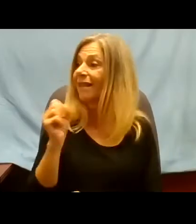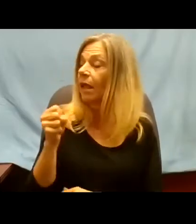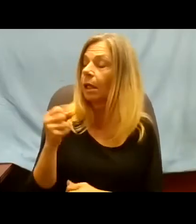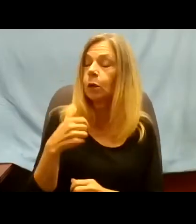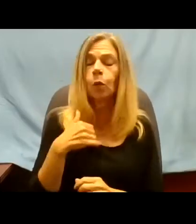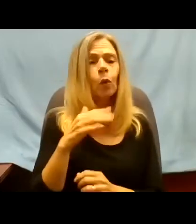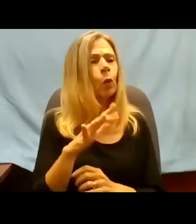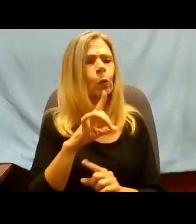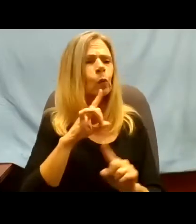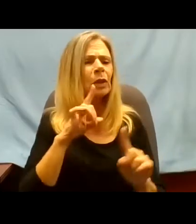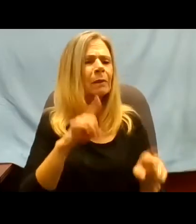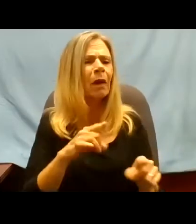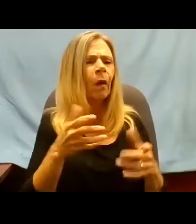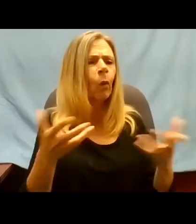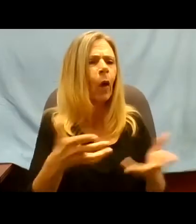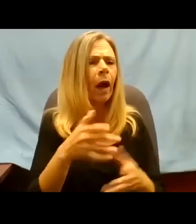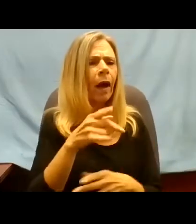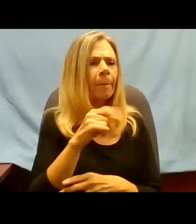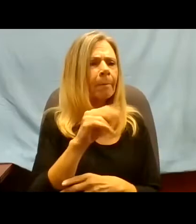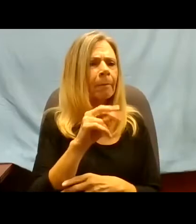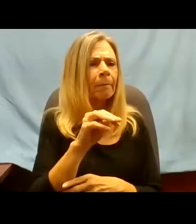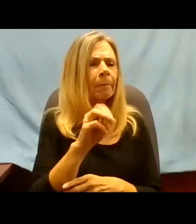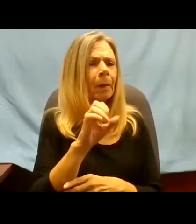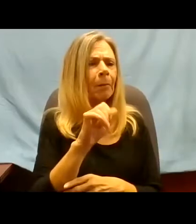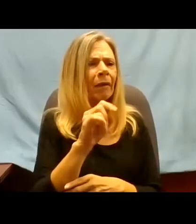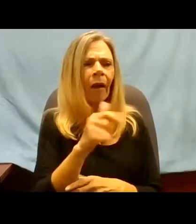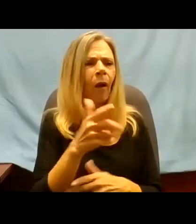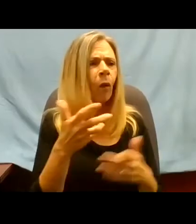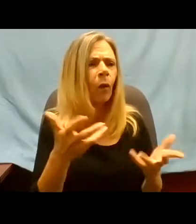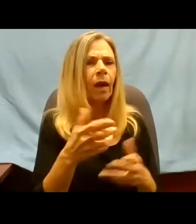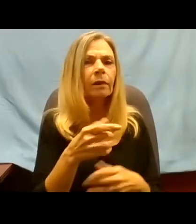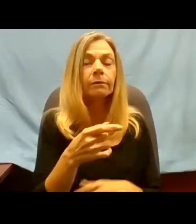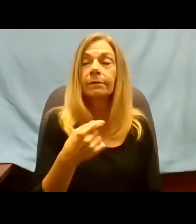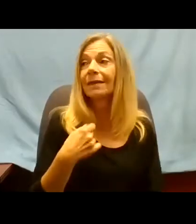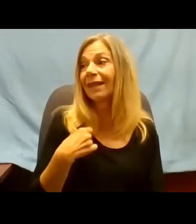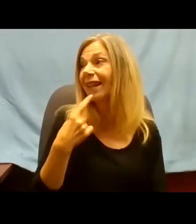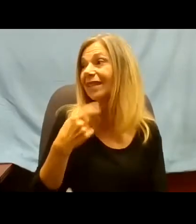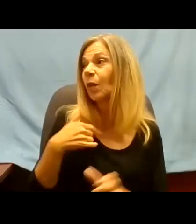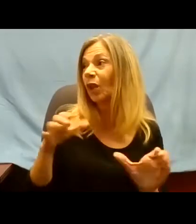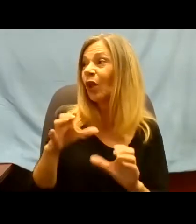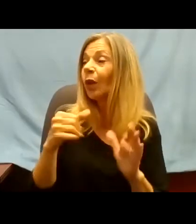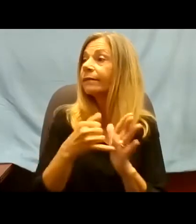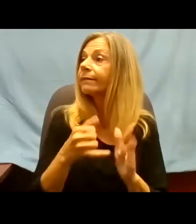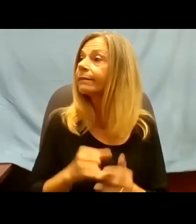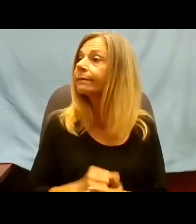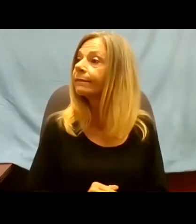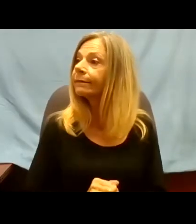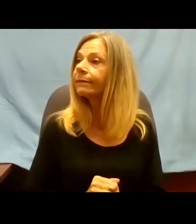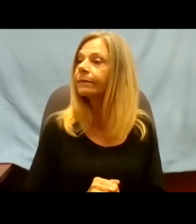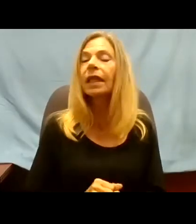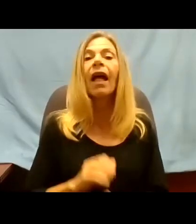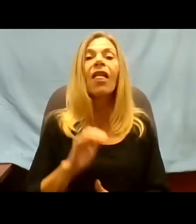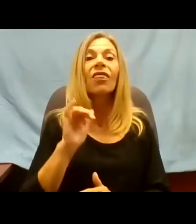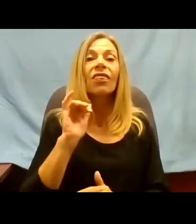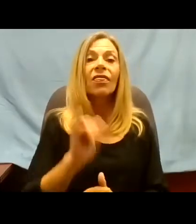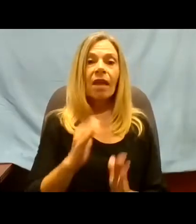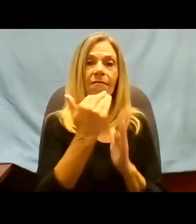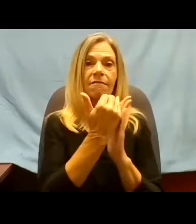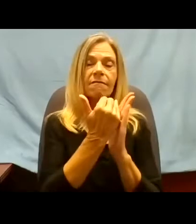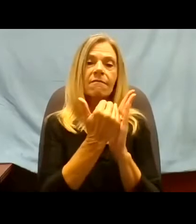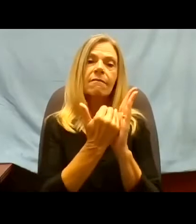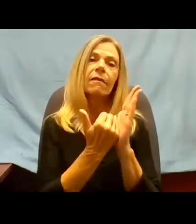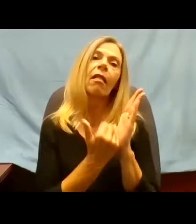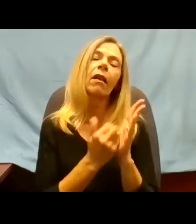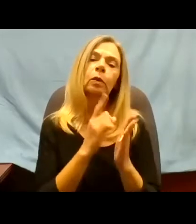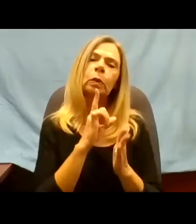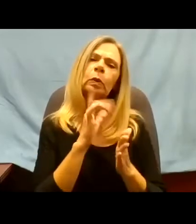response, Pimentel? I said, we do it. That is a lesson that has carried